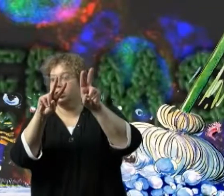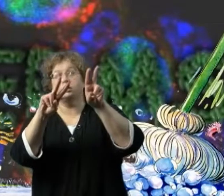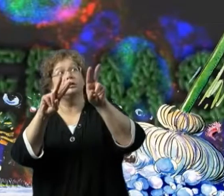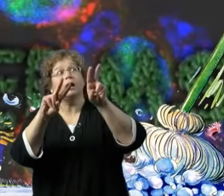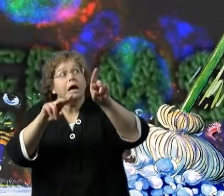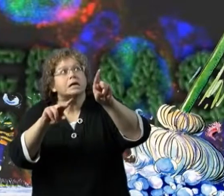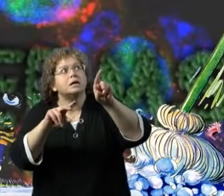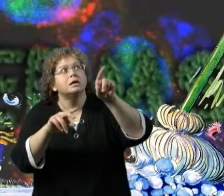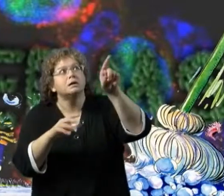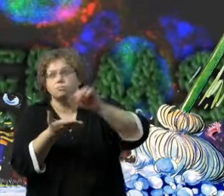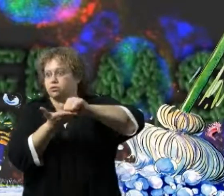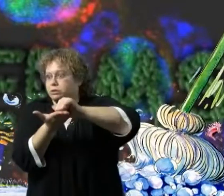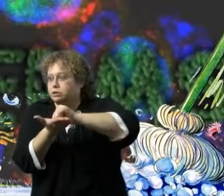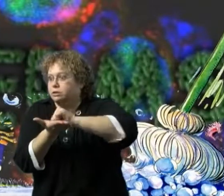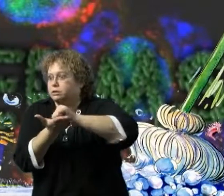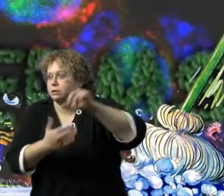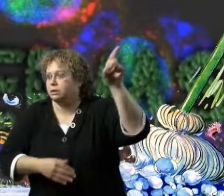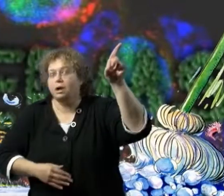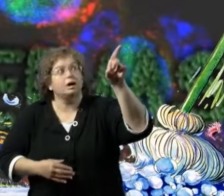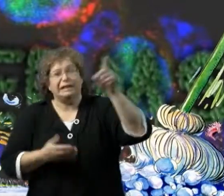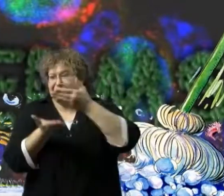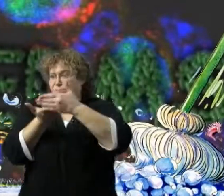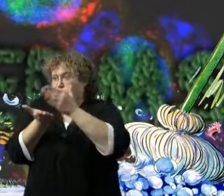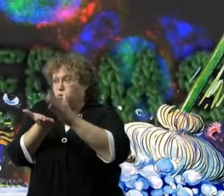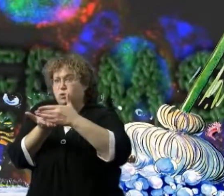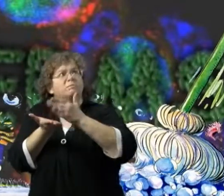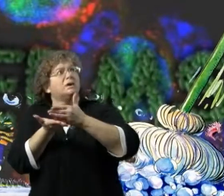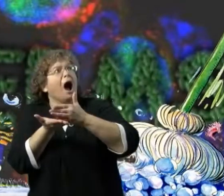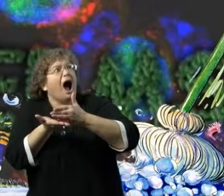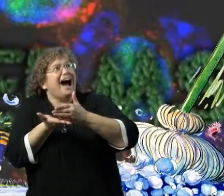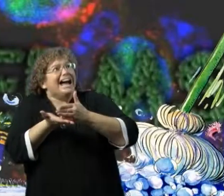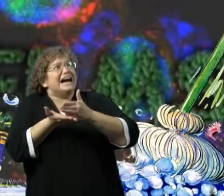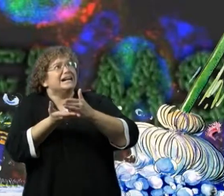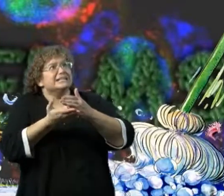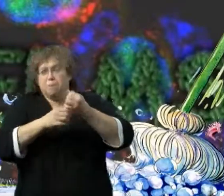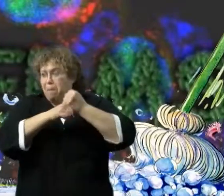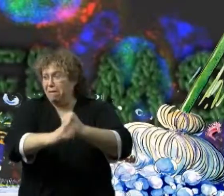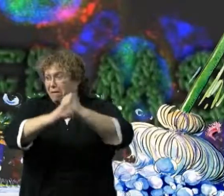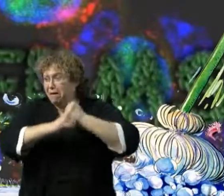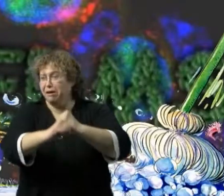Brushes, broom, mops, detergent Let's leave, germs, it's getting urgent